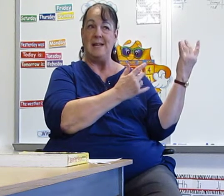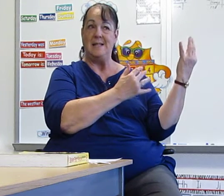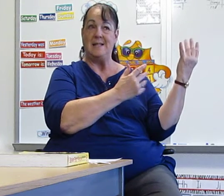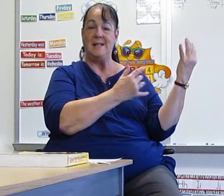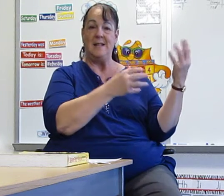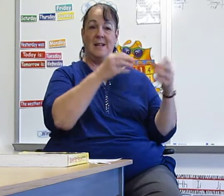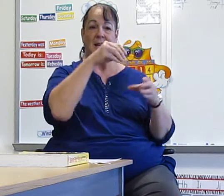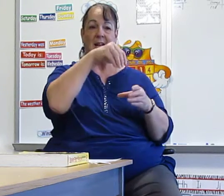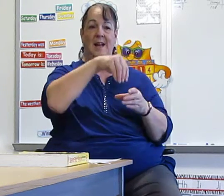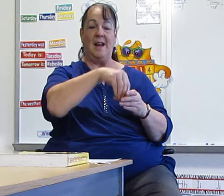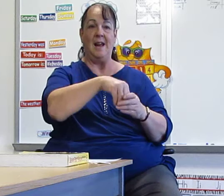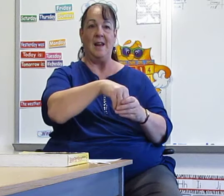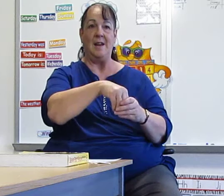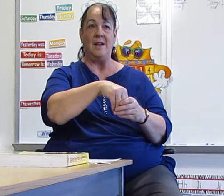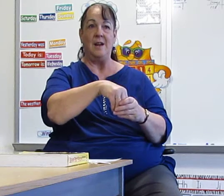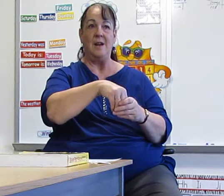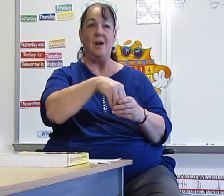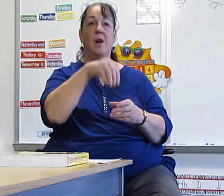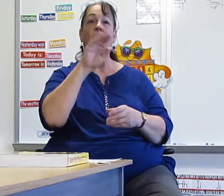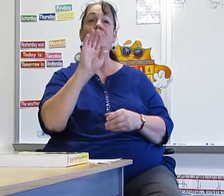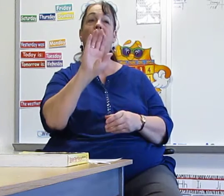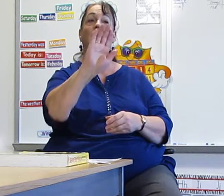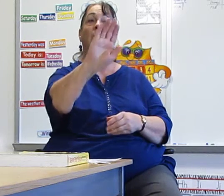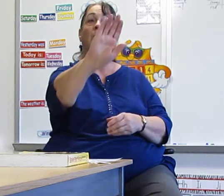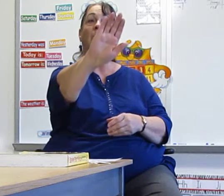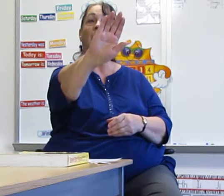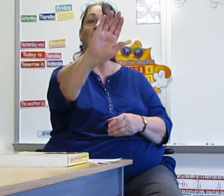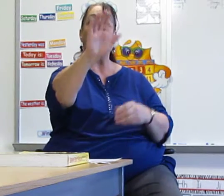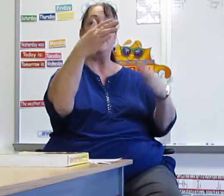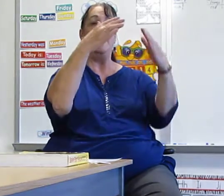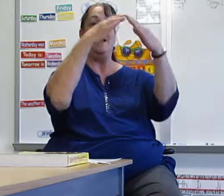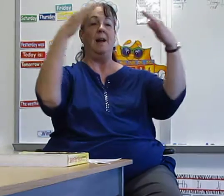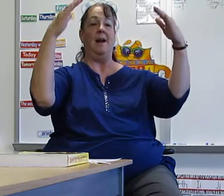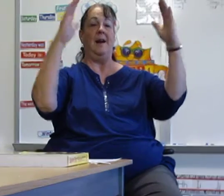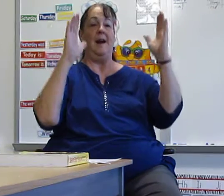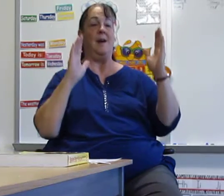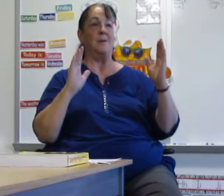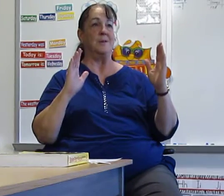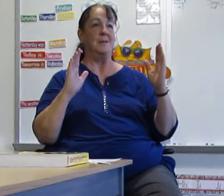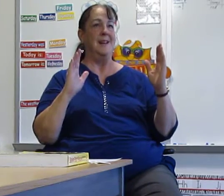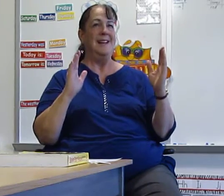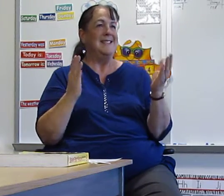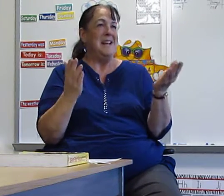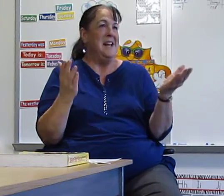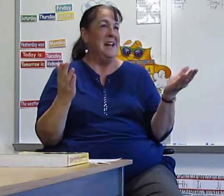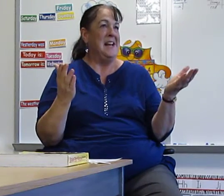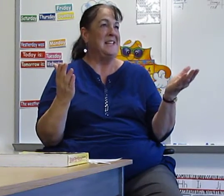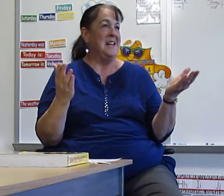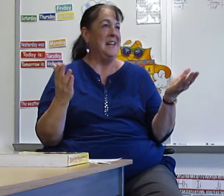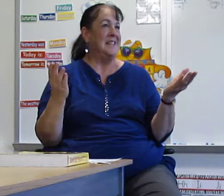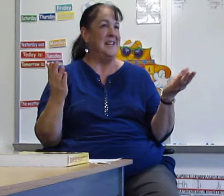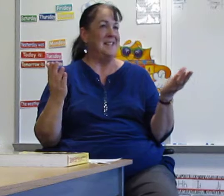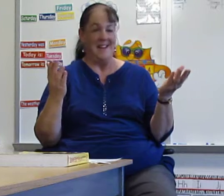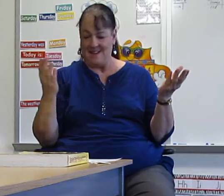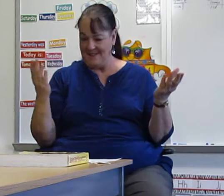in your house? See? It's easy. It's